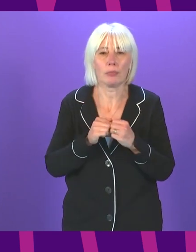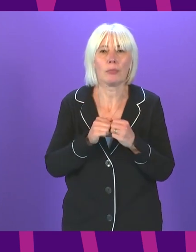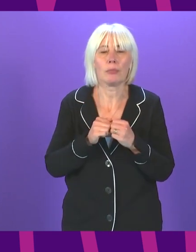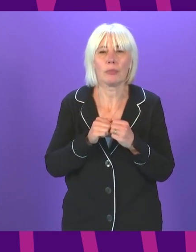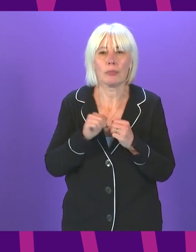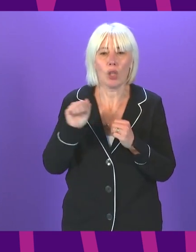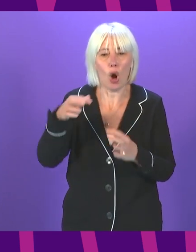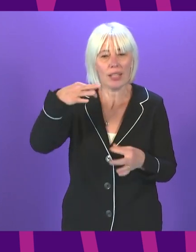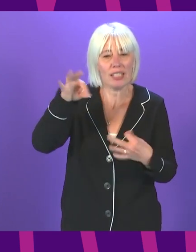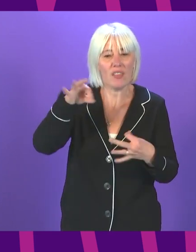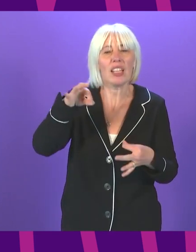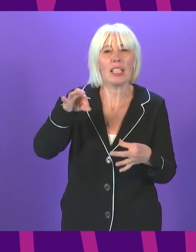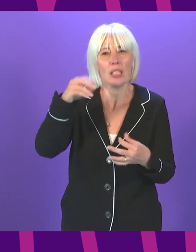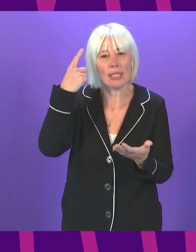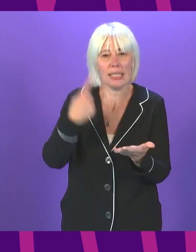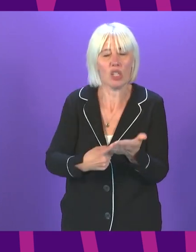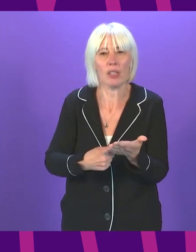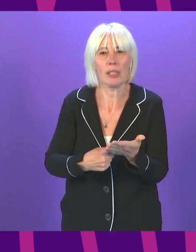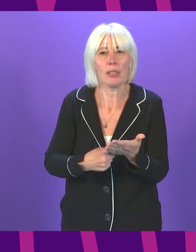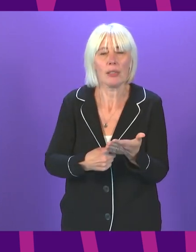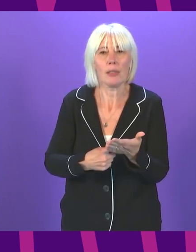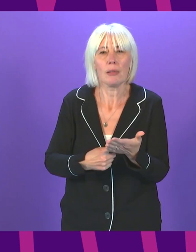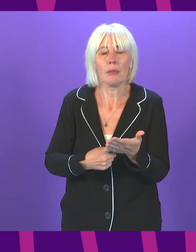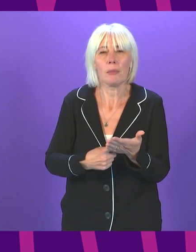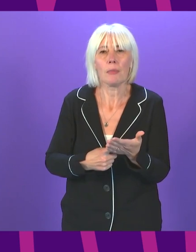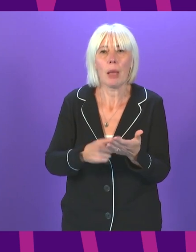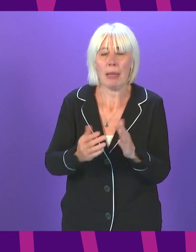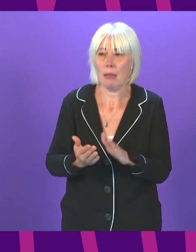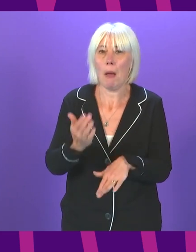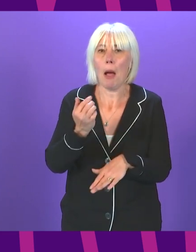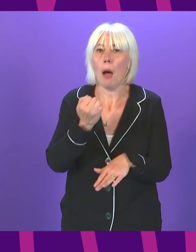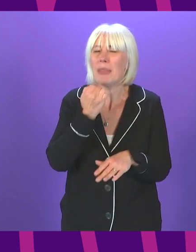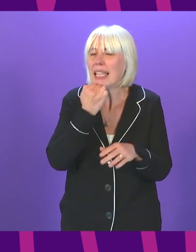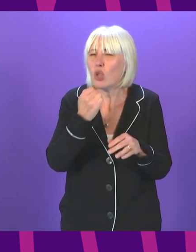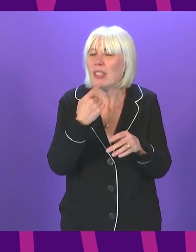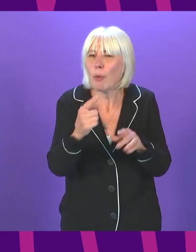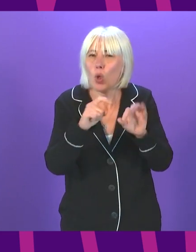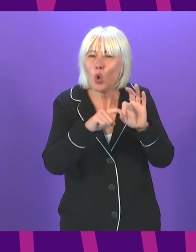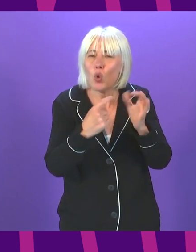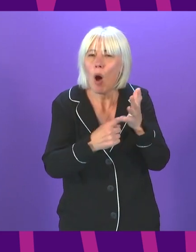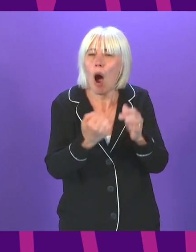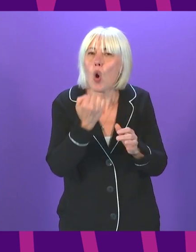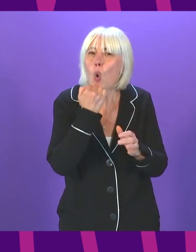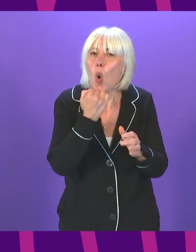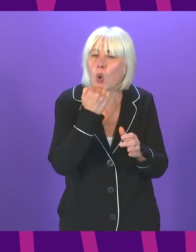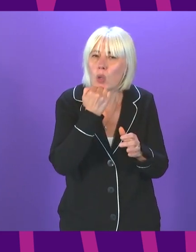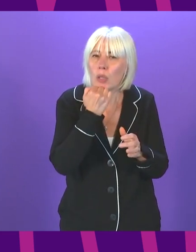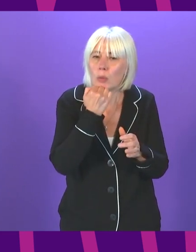on the certification decisions. We have had an update that says a QR code will be